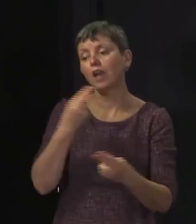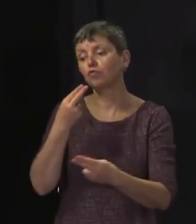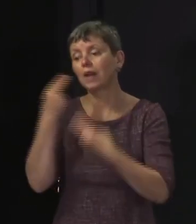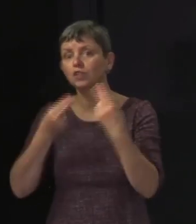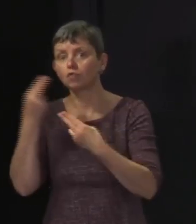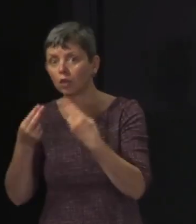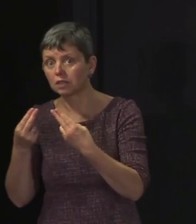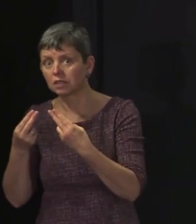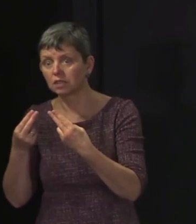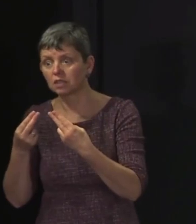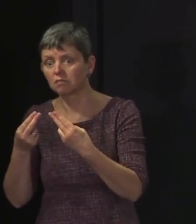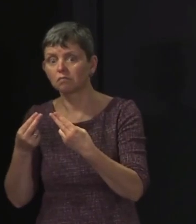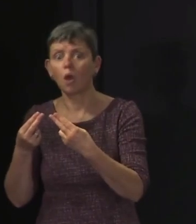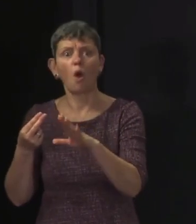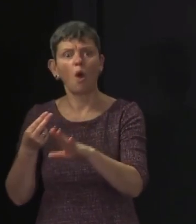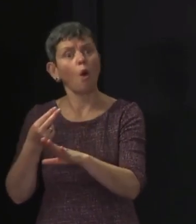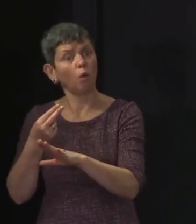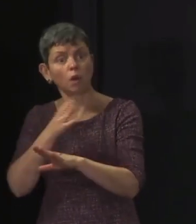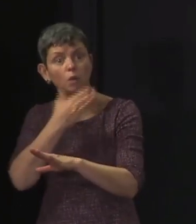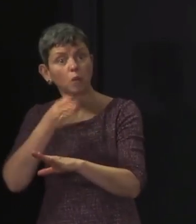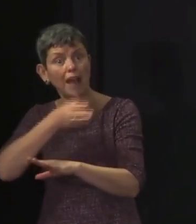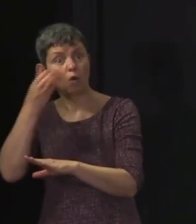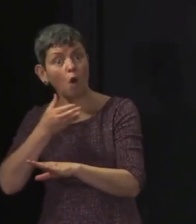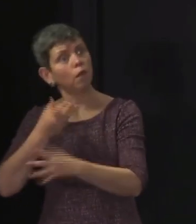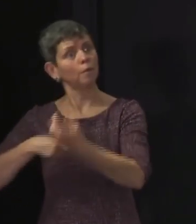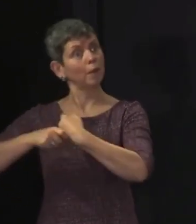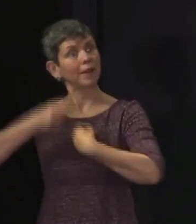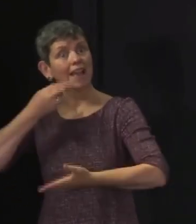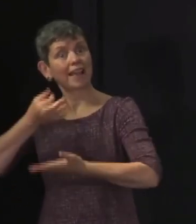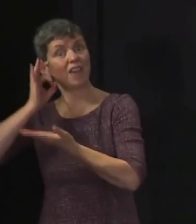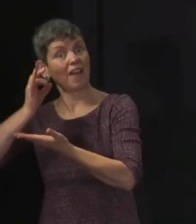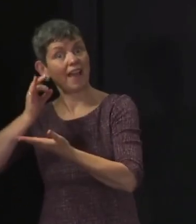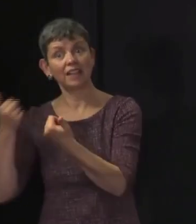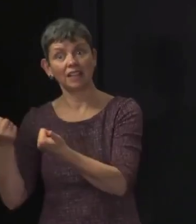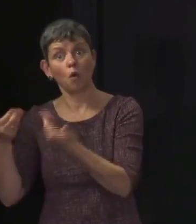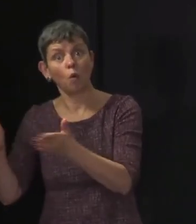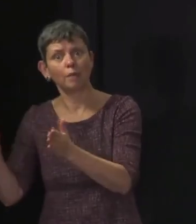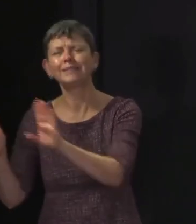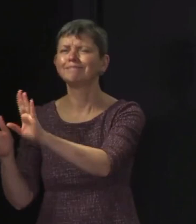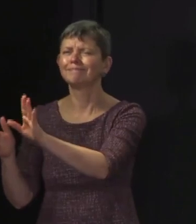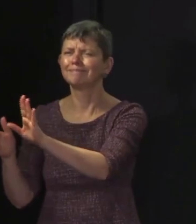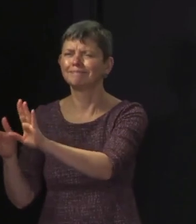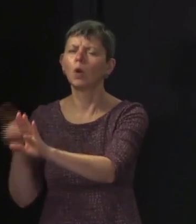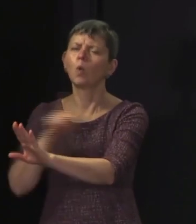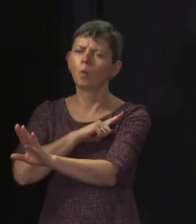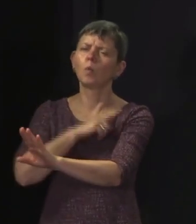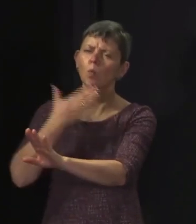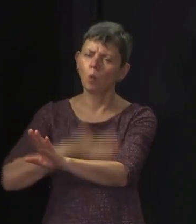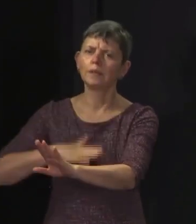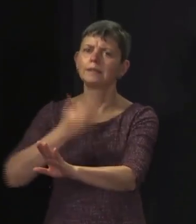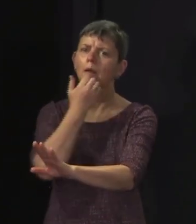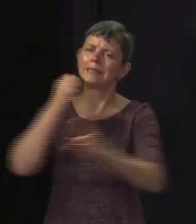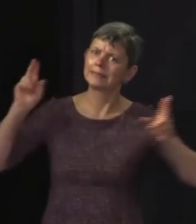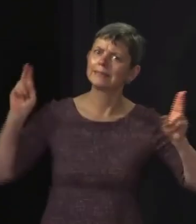to decide to just stop serving alcohol, become cafes and stay open. That would undermine the purpose of these